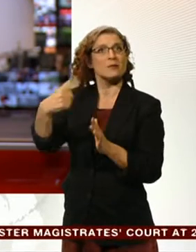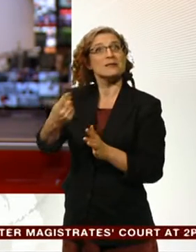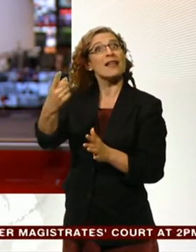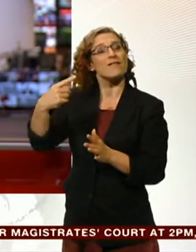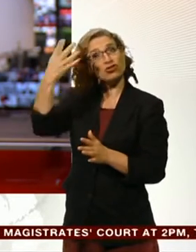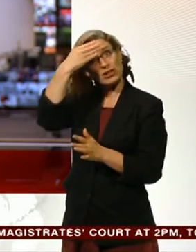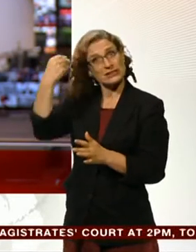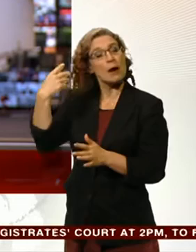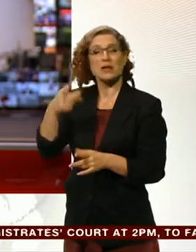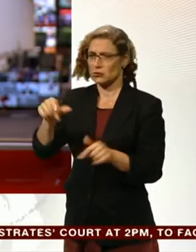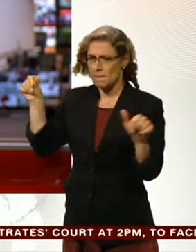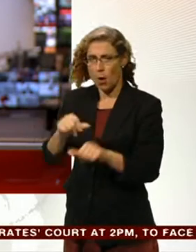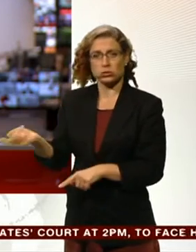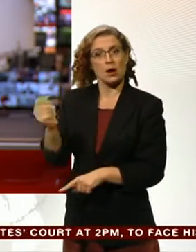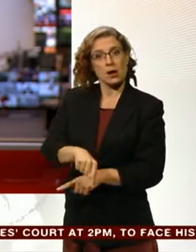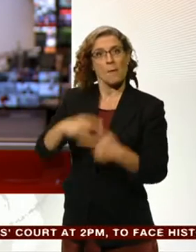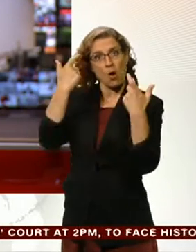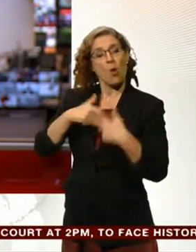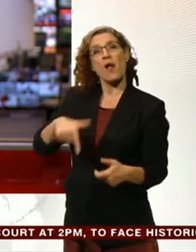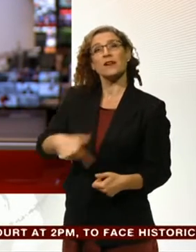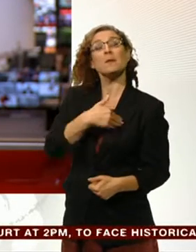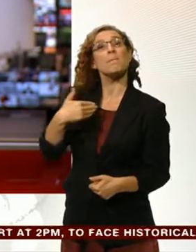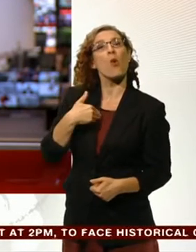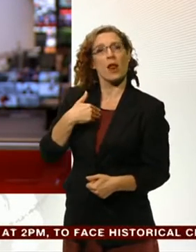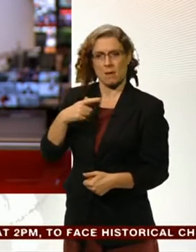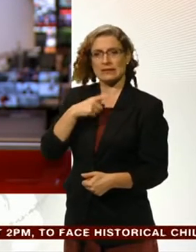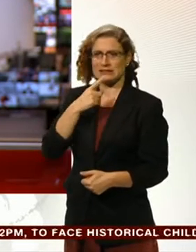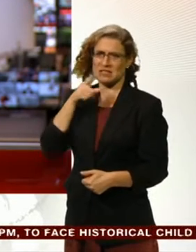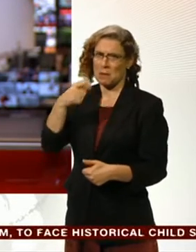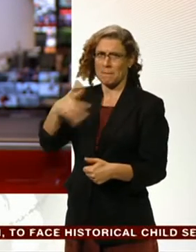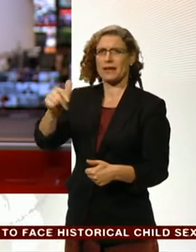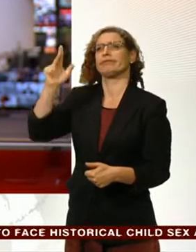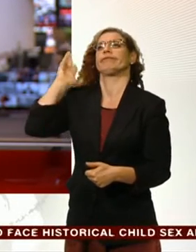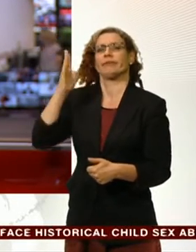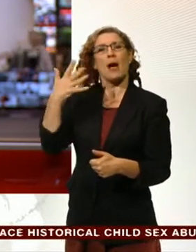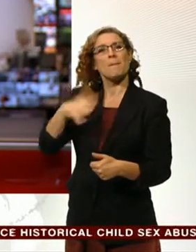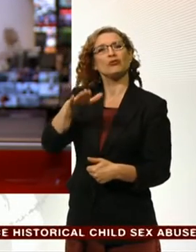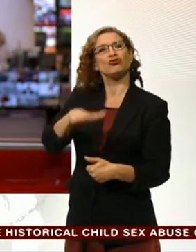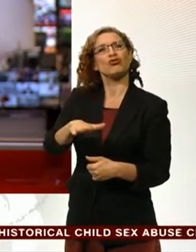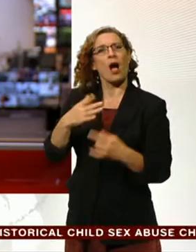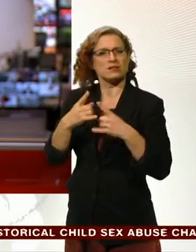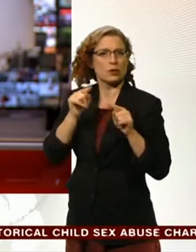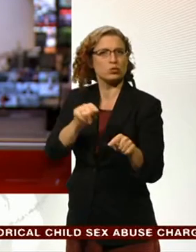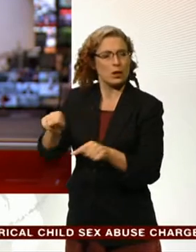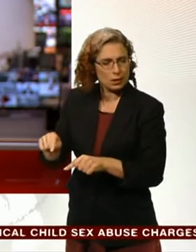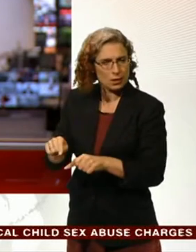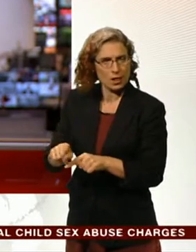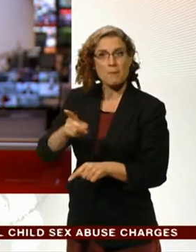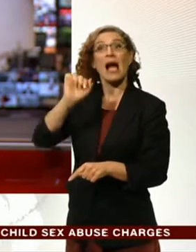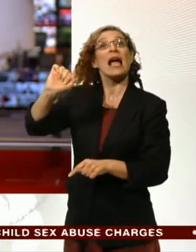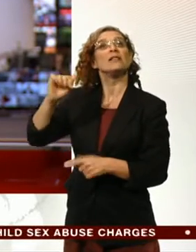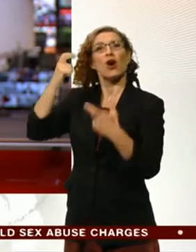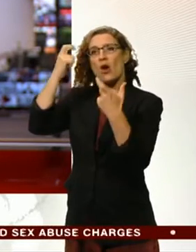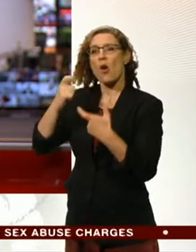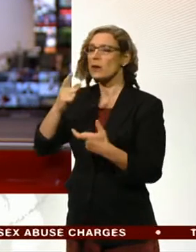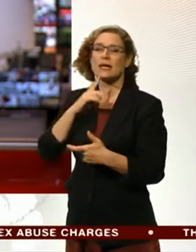was scheduled to appear at Westminster Magistrates Court this morning over historical child sex allegations. After lengthy discussions in which his lawyers offered